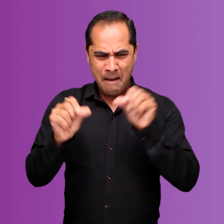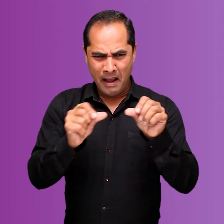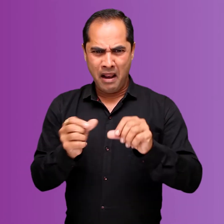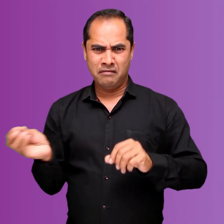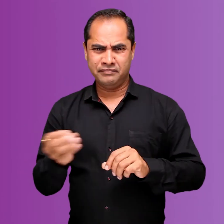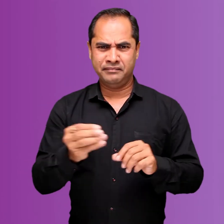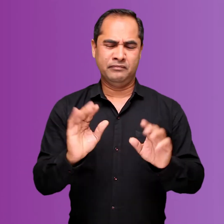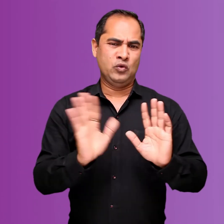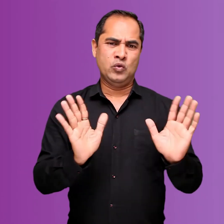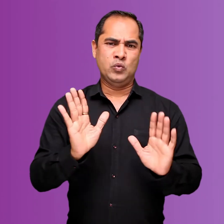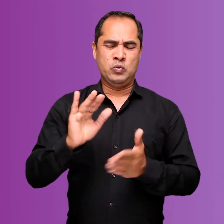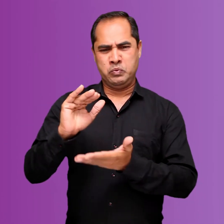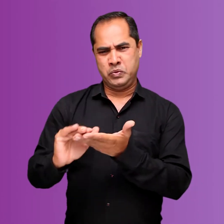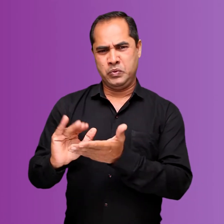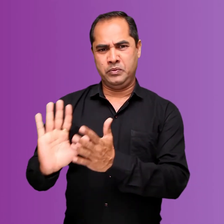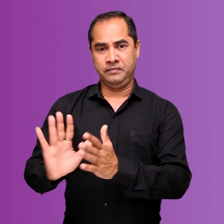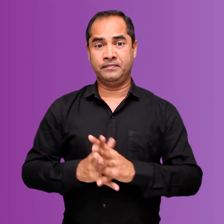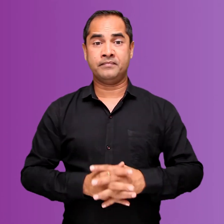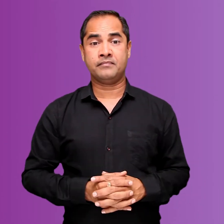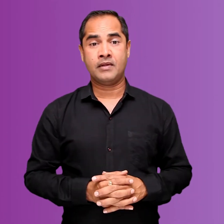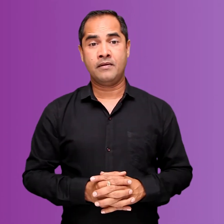of chemical fertilizer or pesticide.